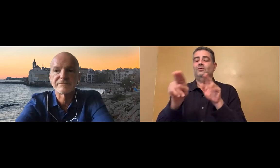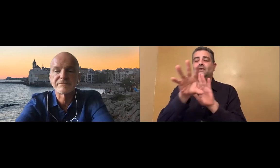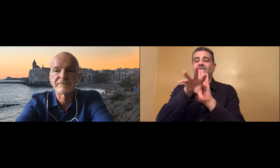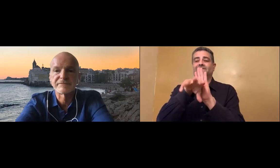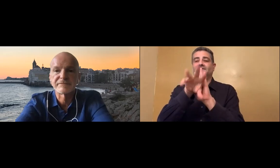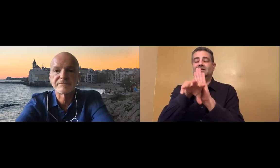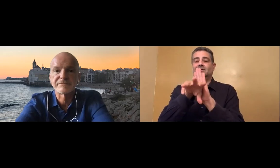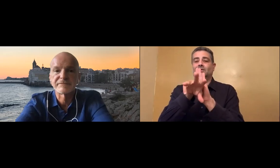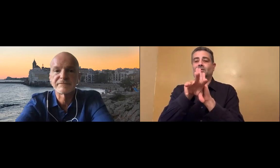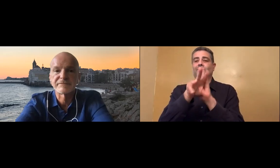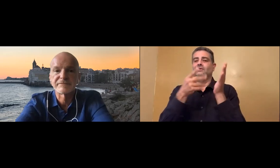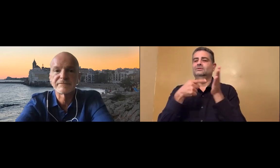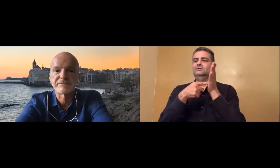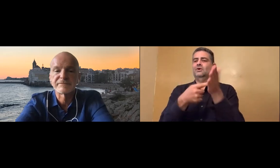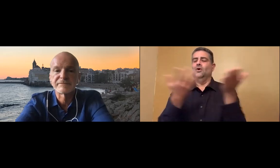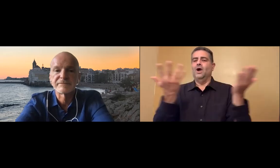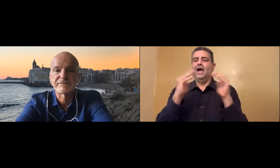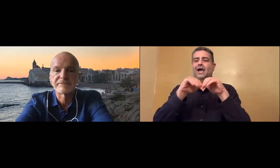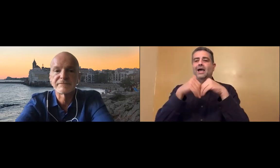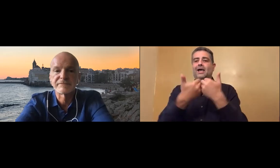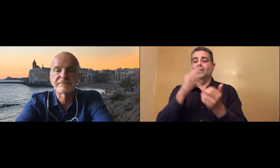We're going to start with a brief video,